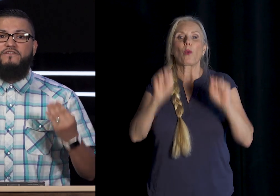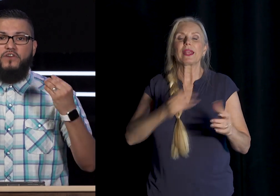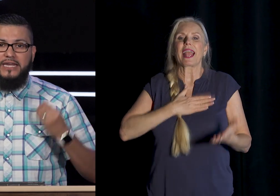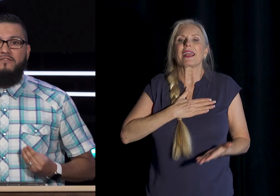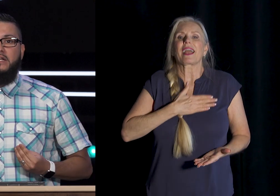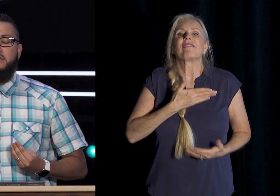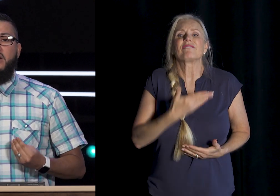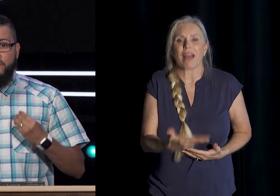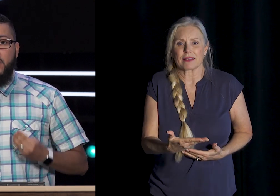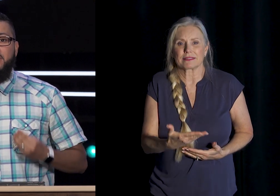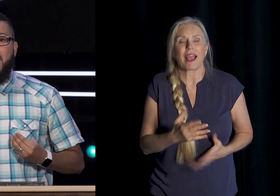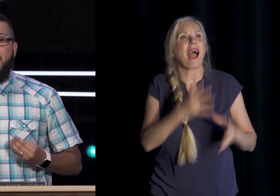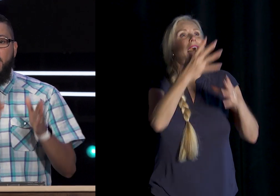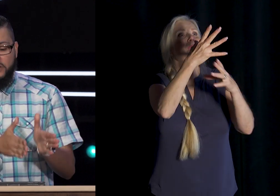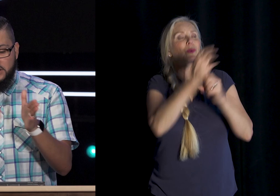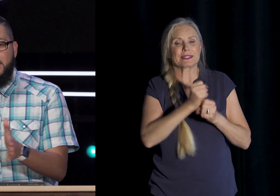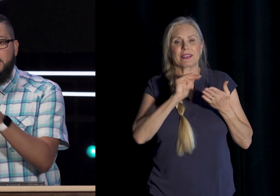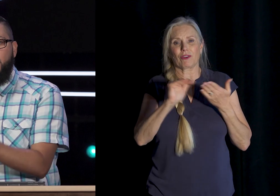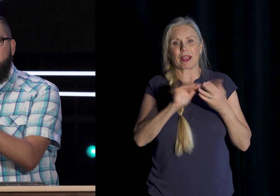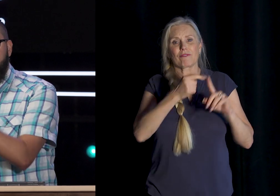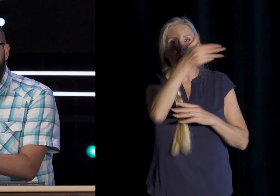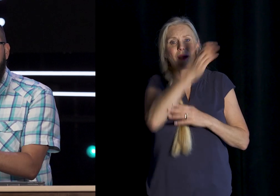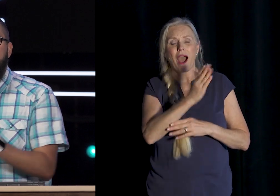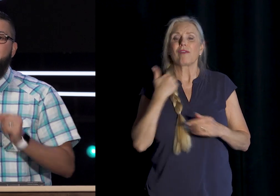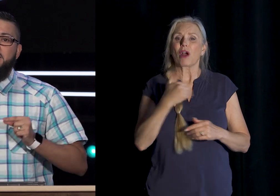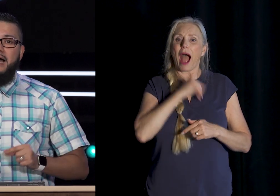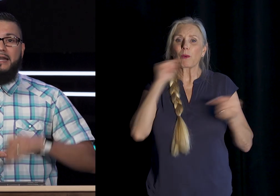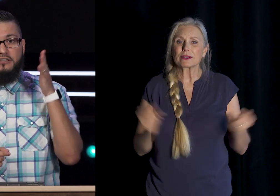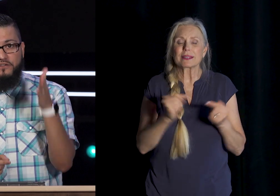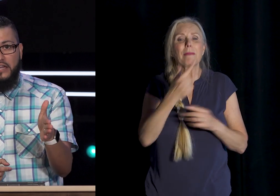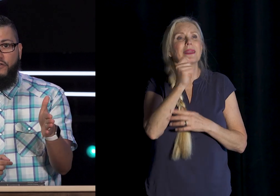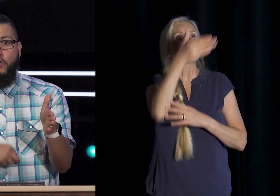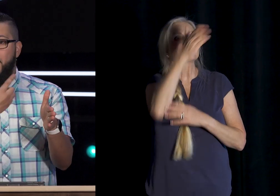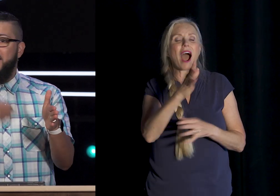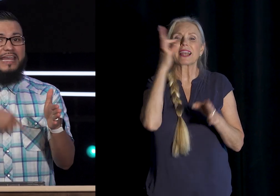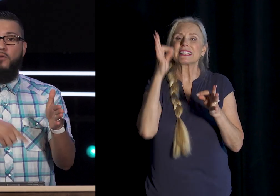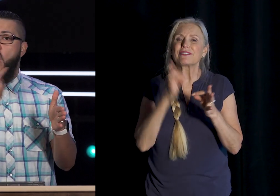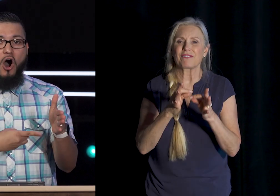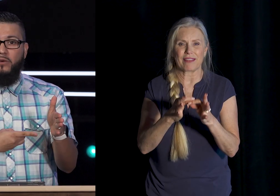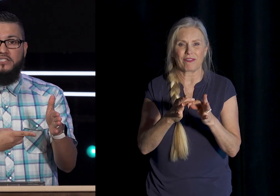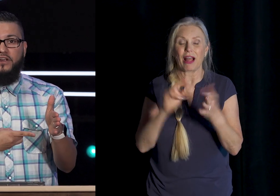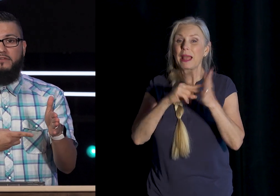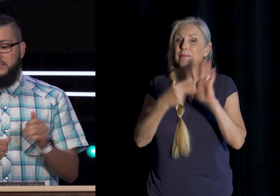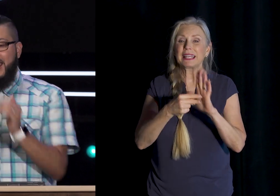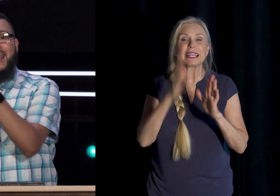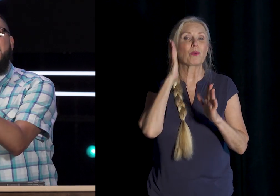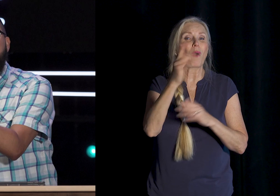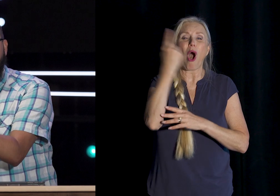Forgiveness From God For the sins That we Commit Because God Is faithful Meaning he Will always Forgive us And he Is